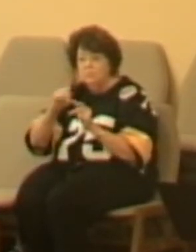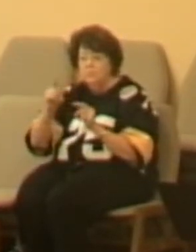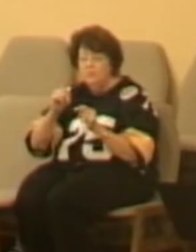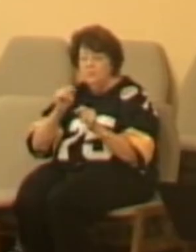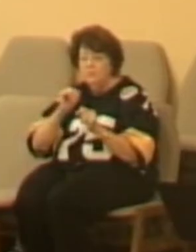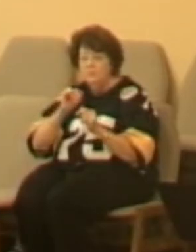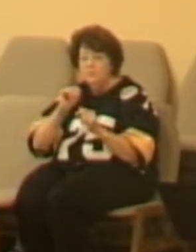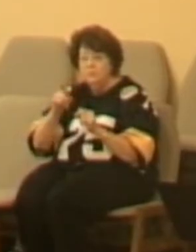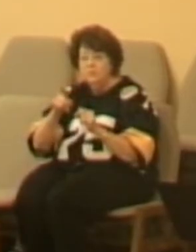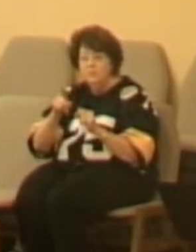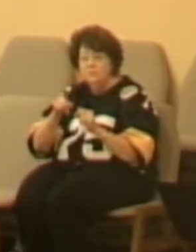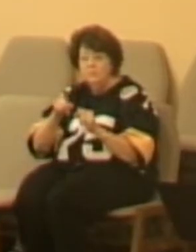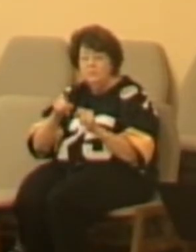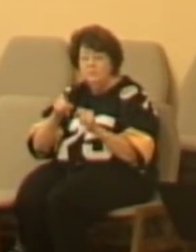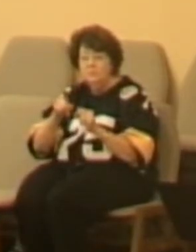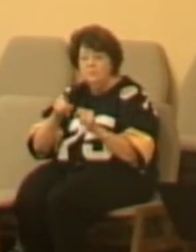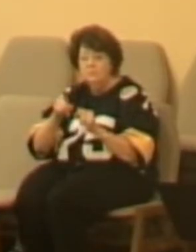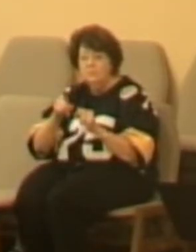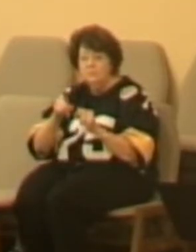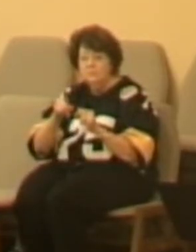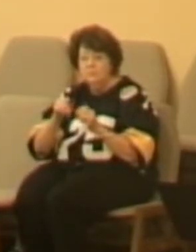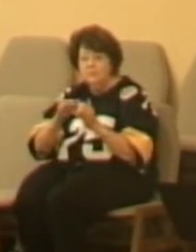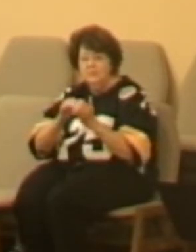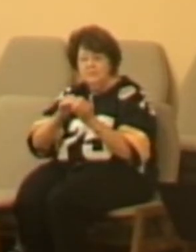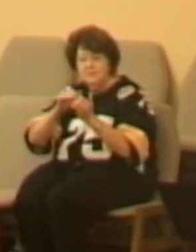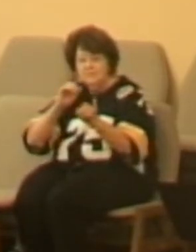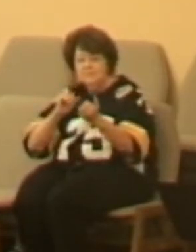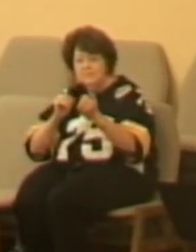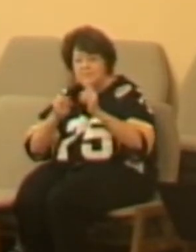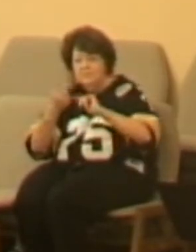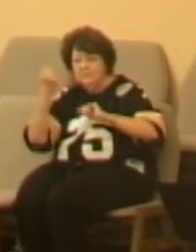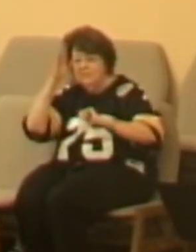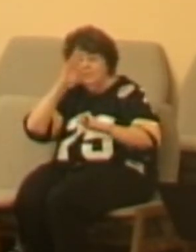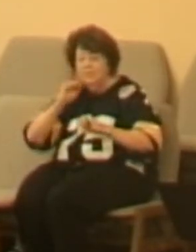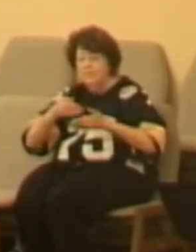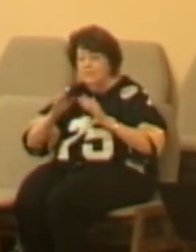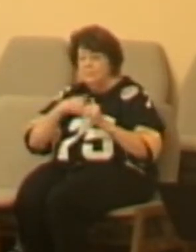can be. And let me show you some things that need to get fixed